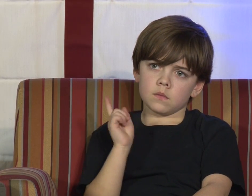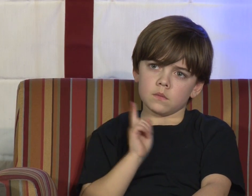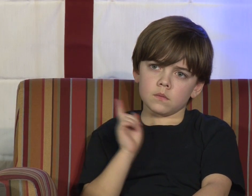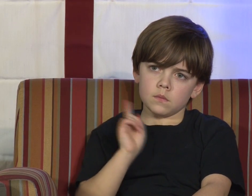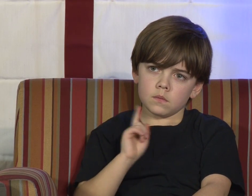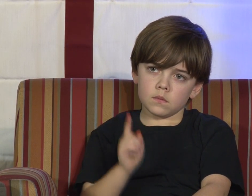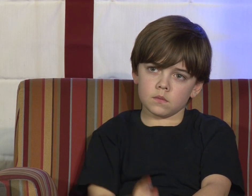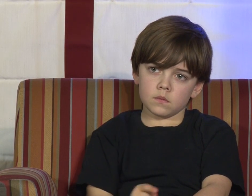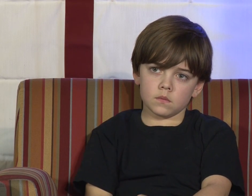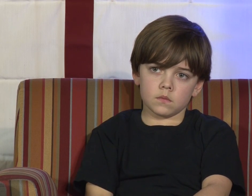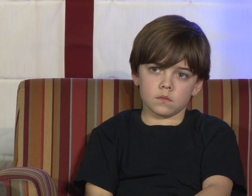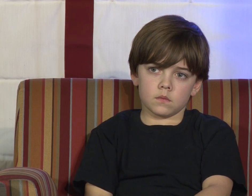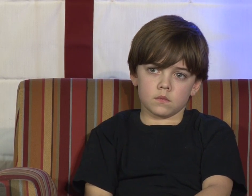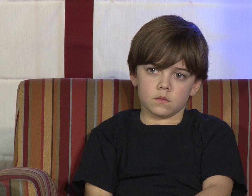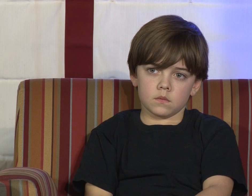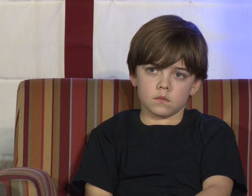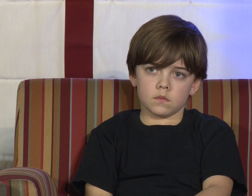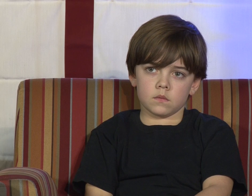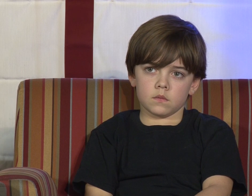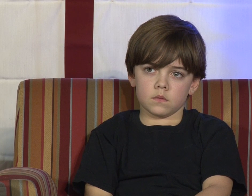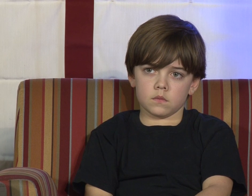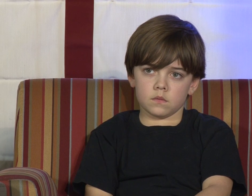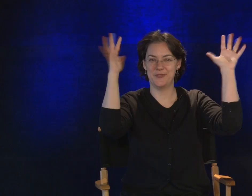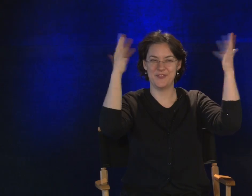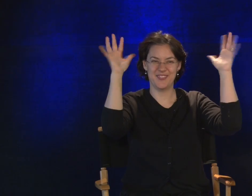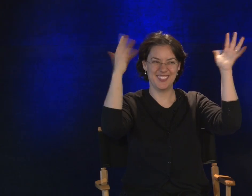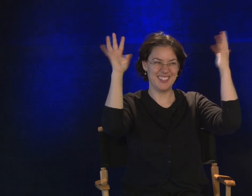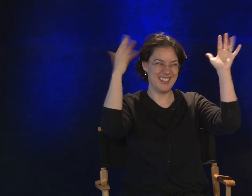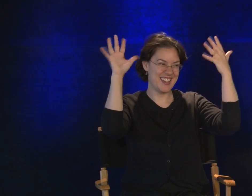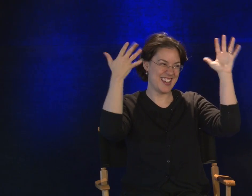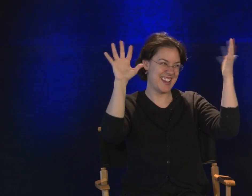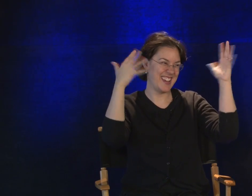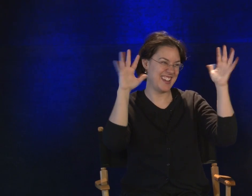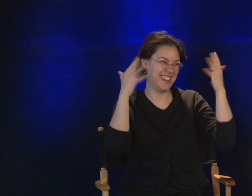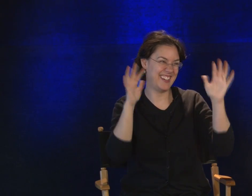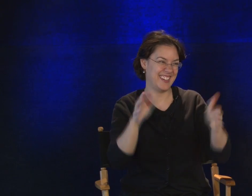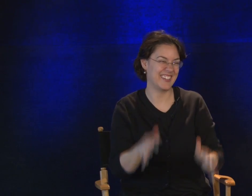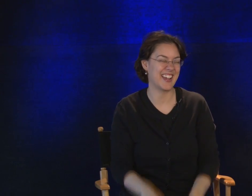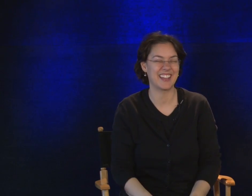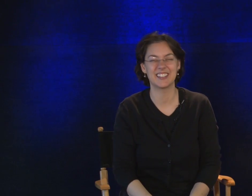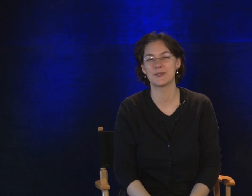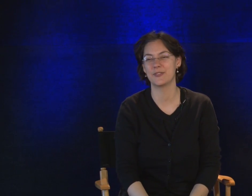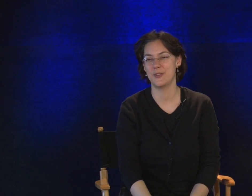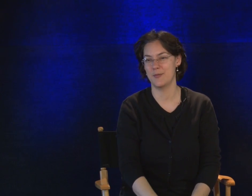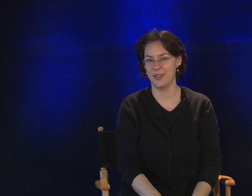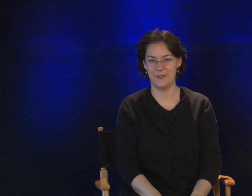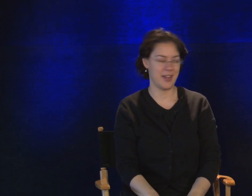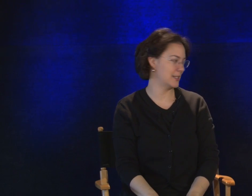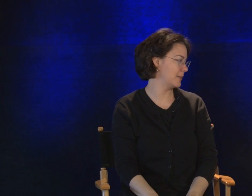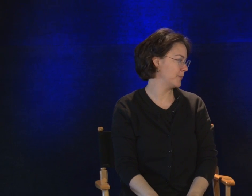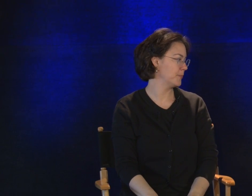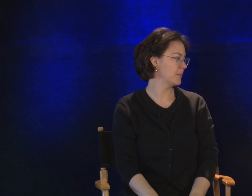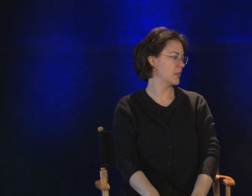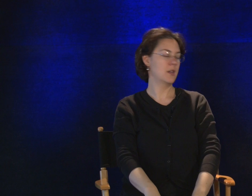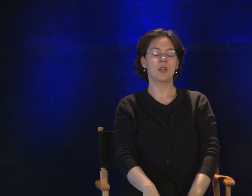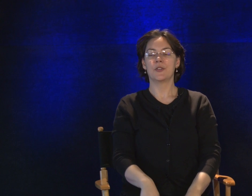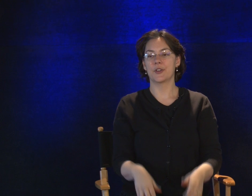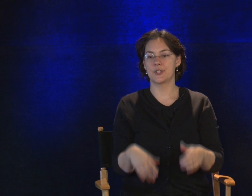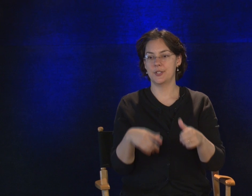Good job you guys. Good. Deaf applause. Yay. Okay. Let's review them really fast. First,